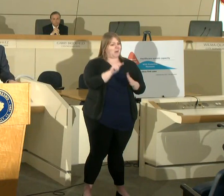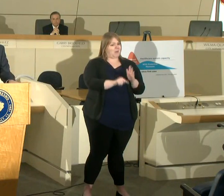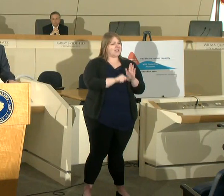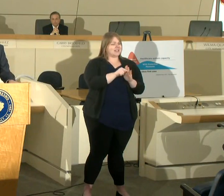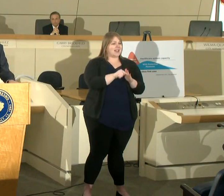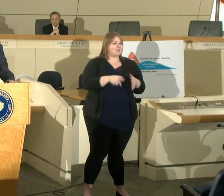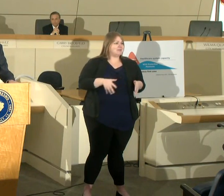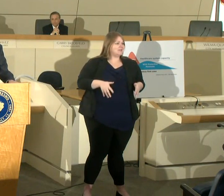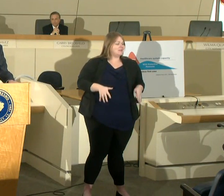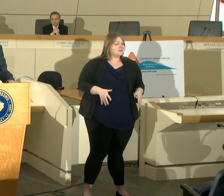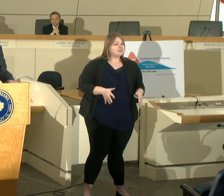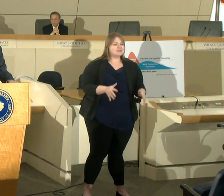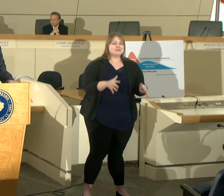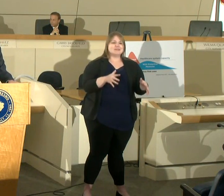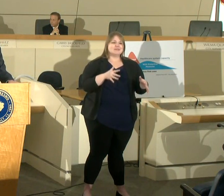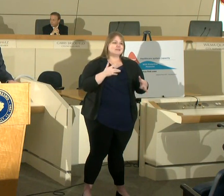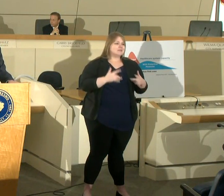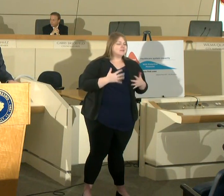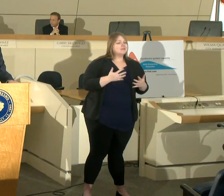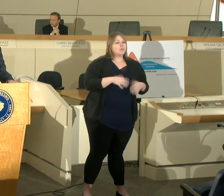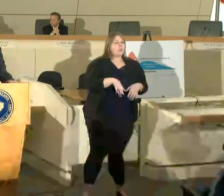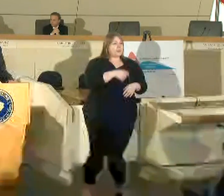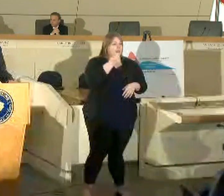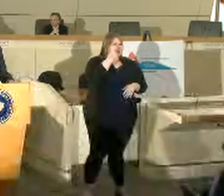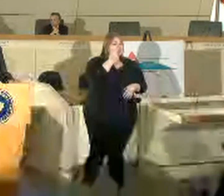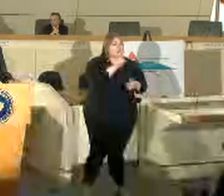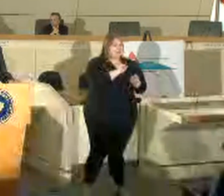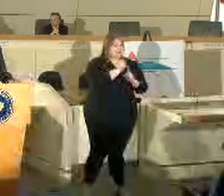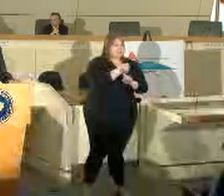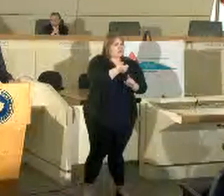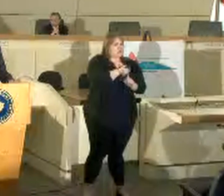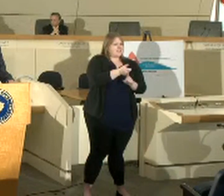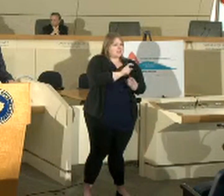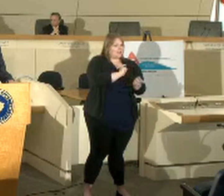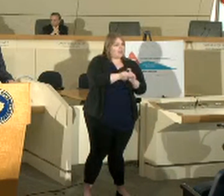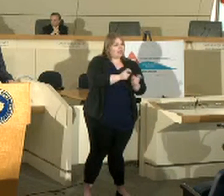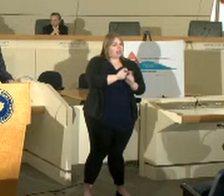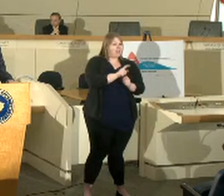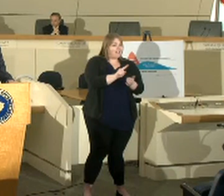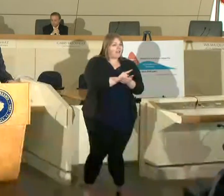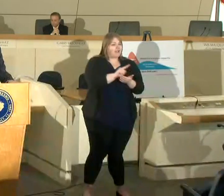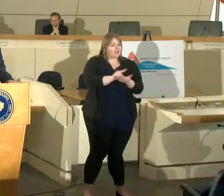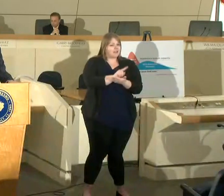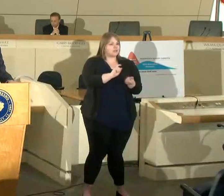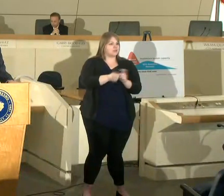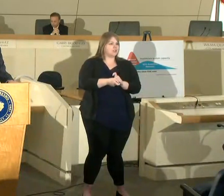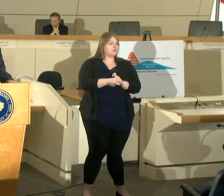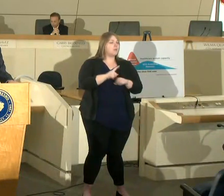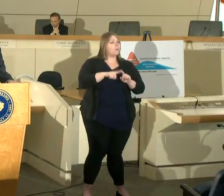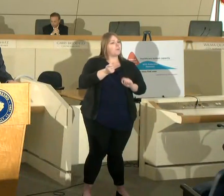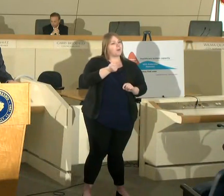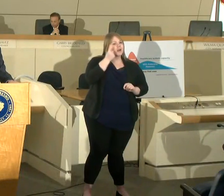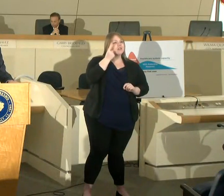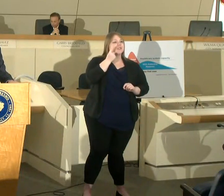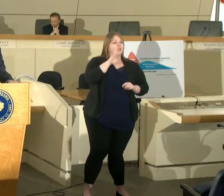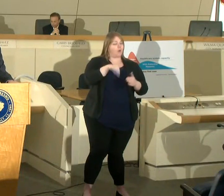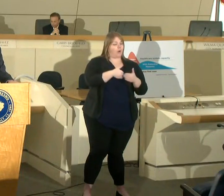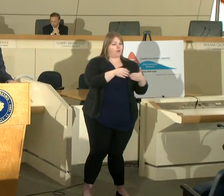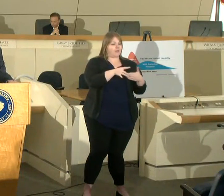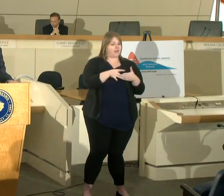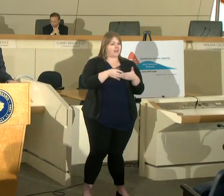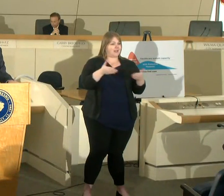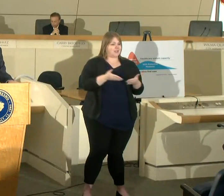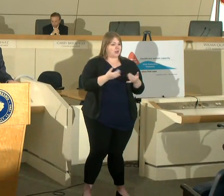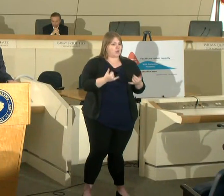and the situation seems to change by the hour but I want everyone to know the leaders here today we're doing